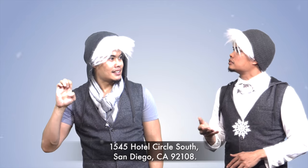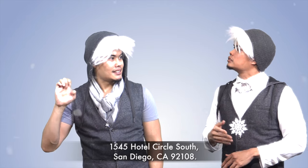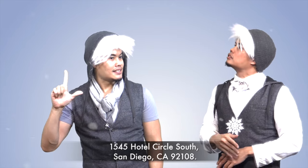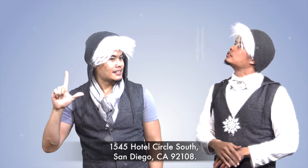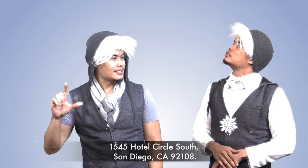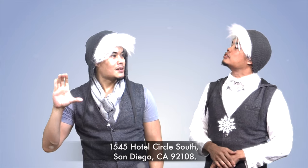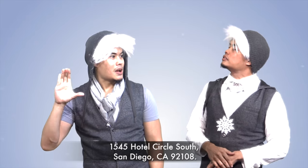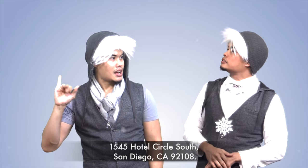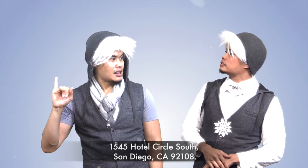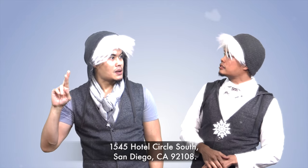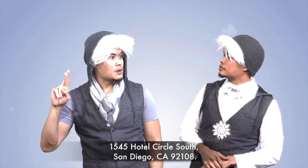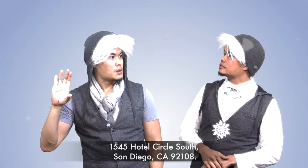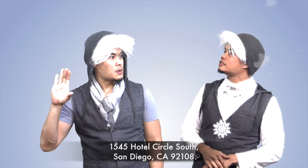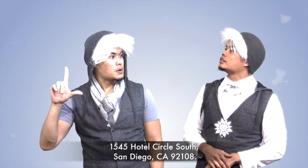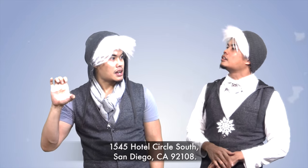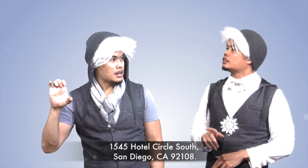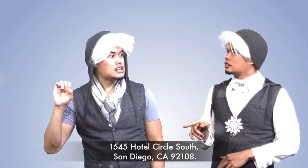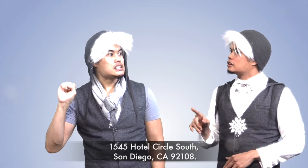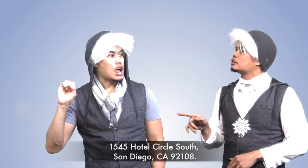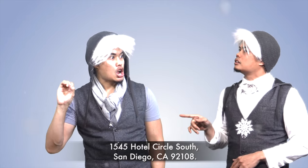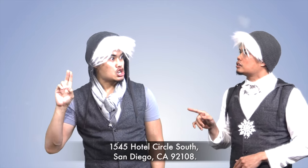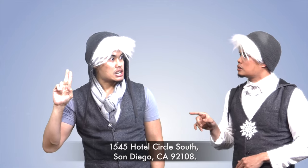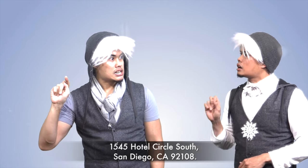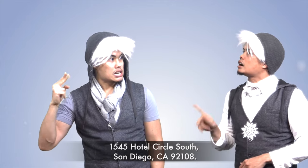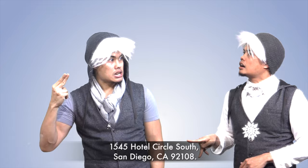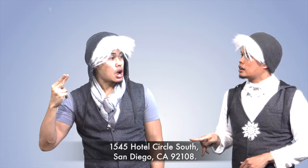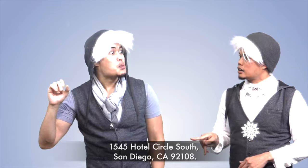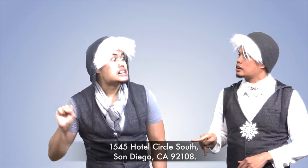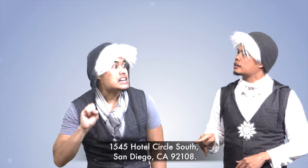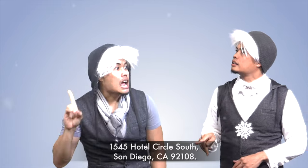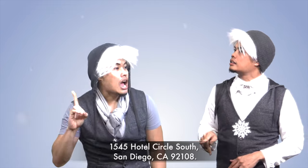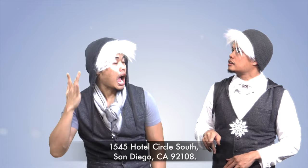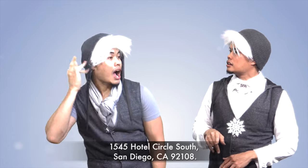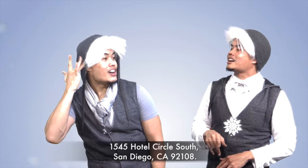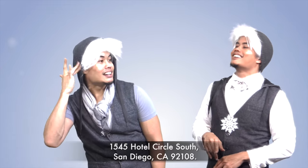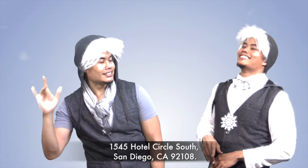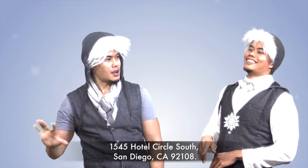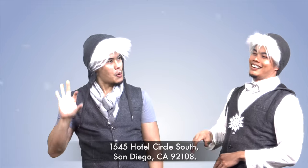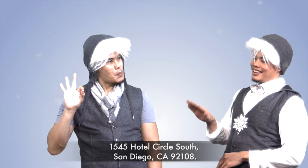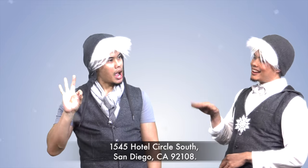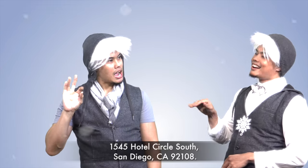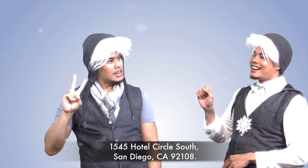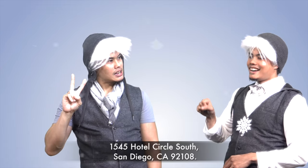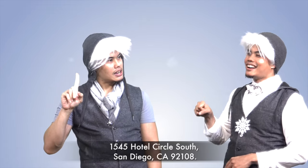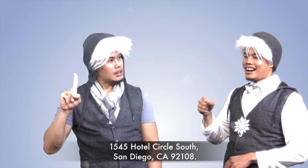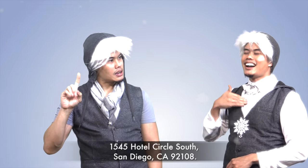Hotel Circle South, San Diego, California, 92108.